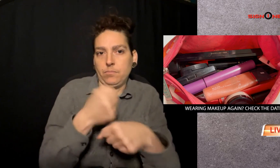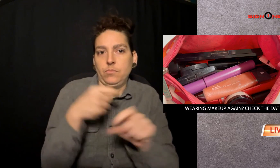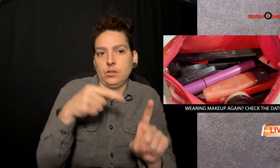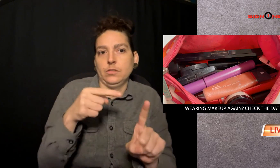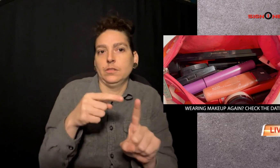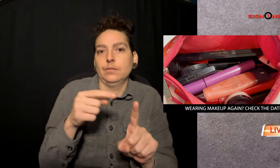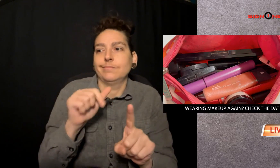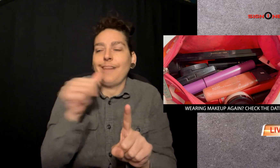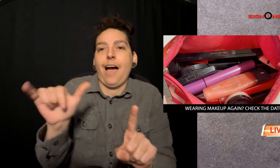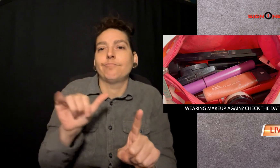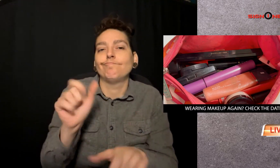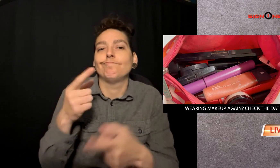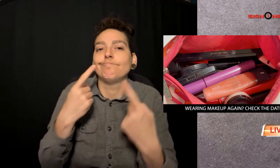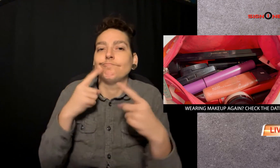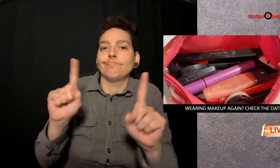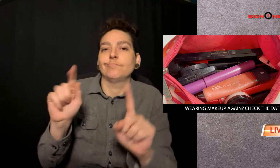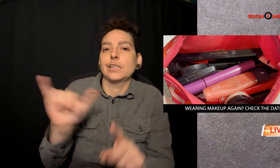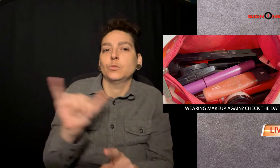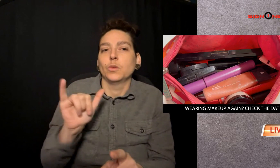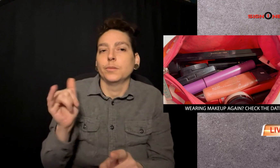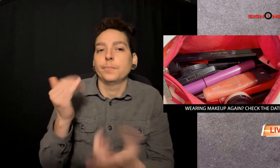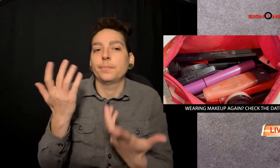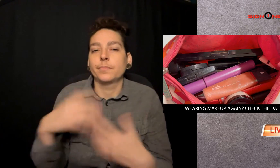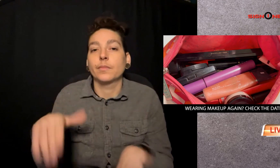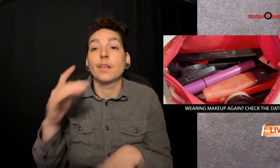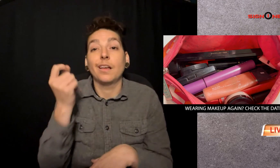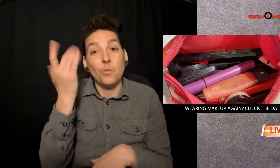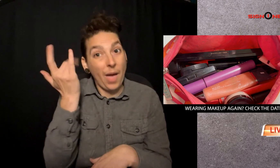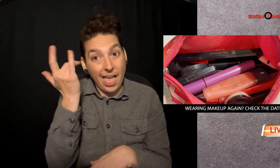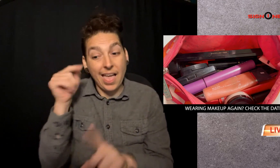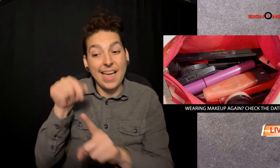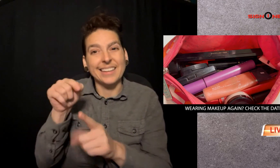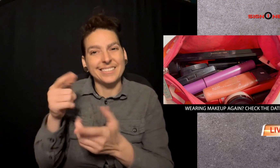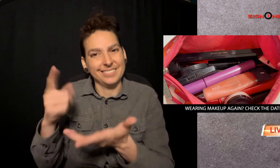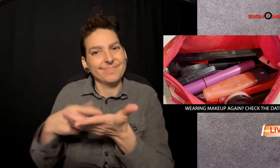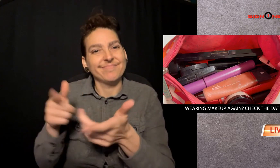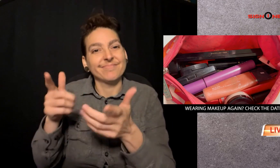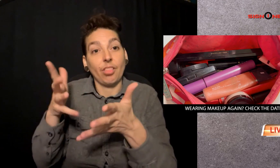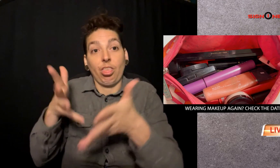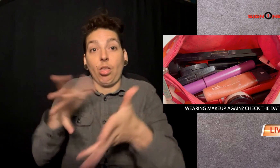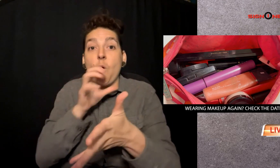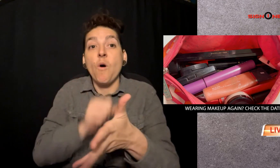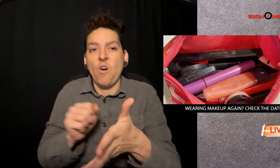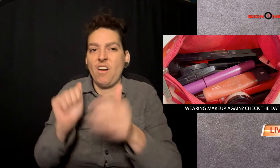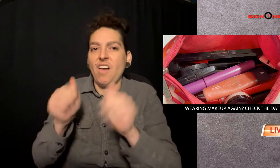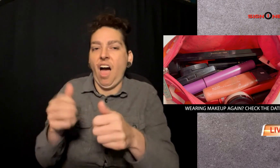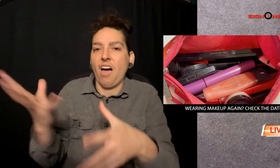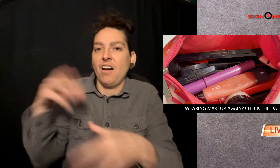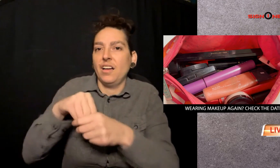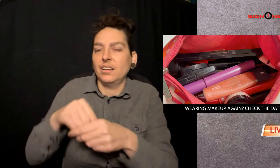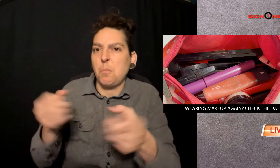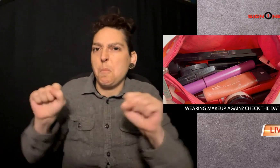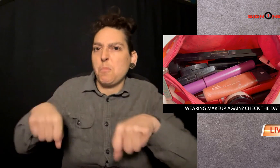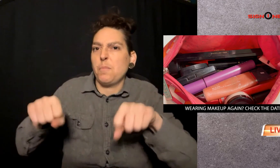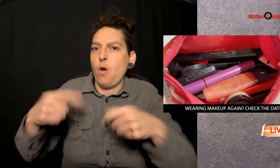products not work as well, they can also contain potentially harmful germs.